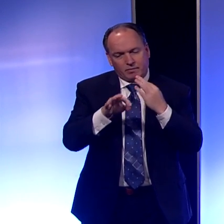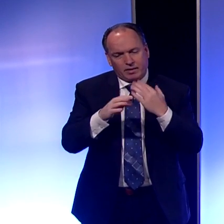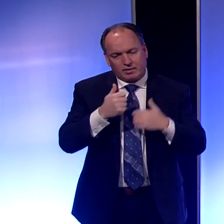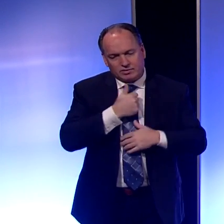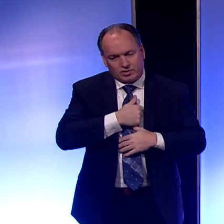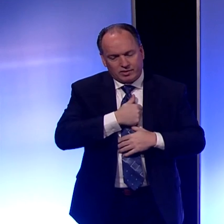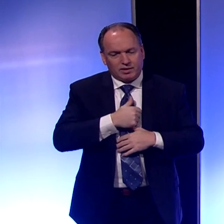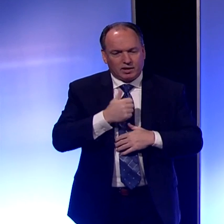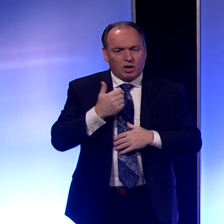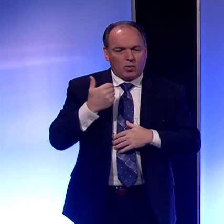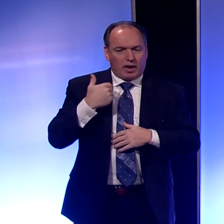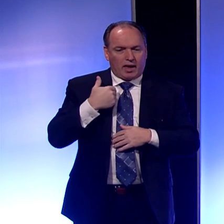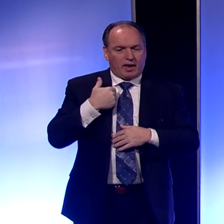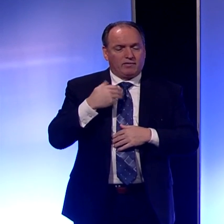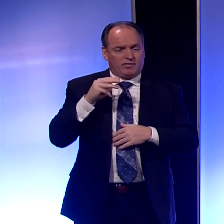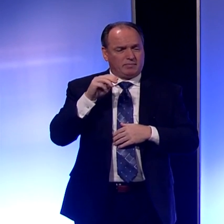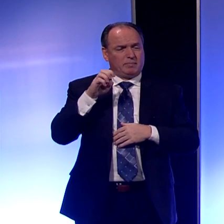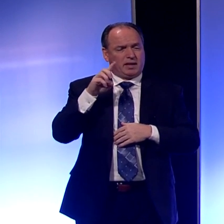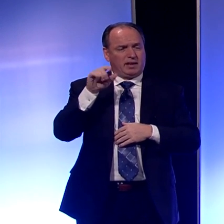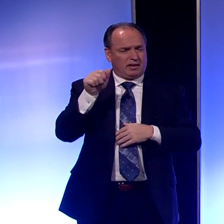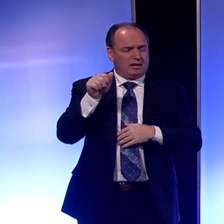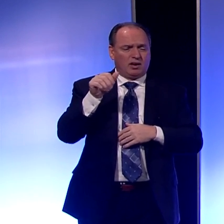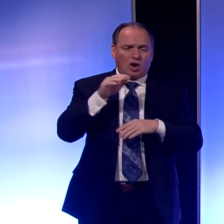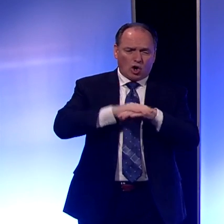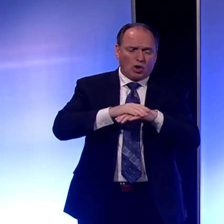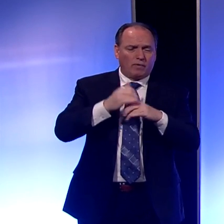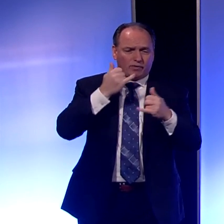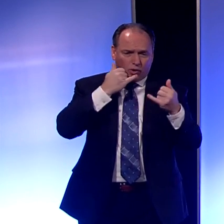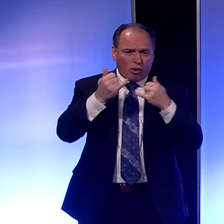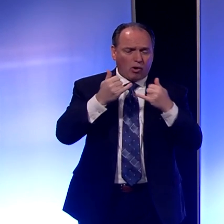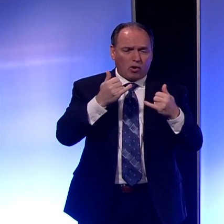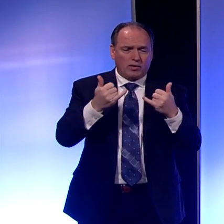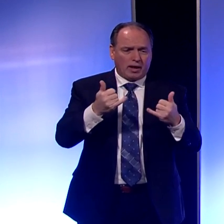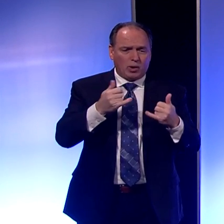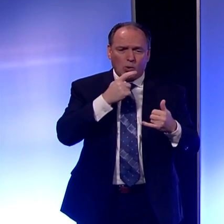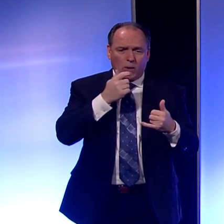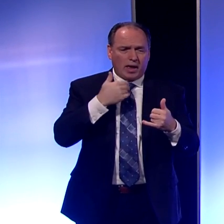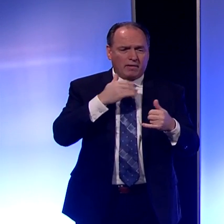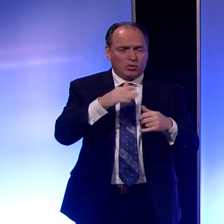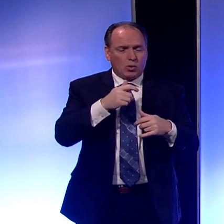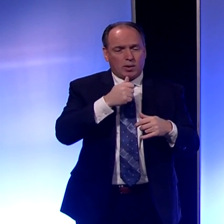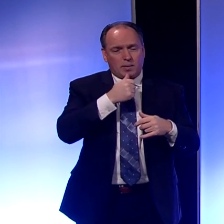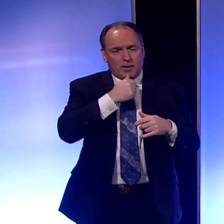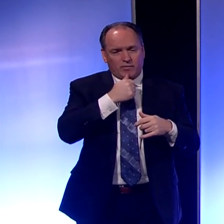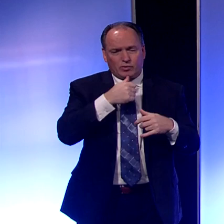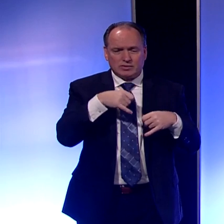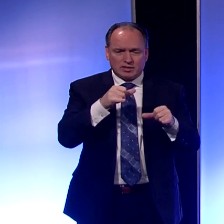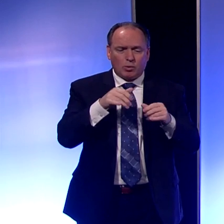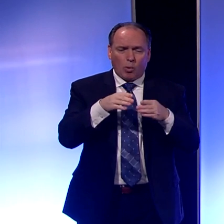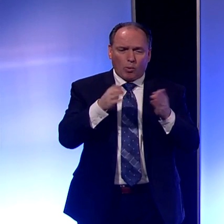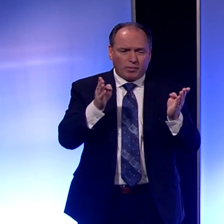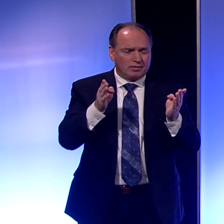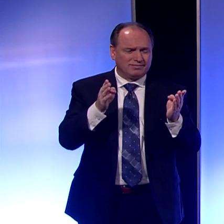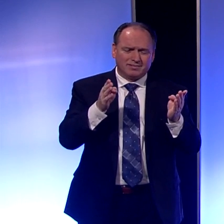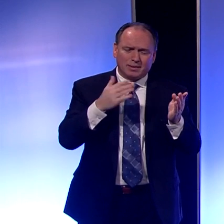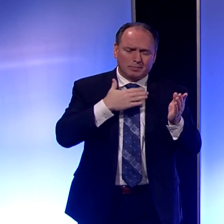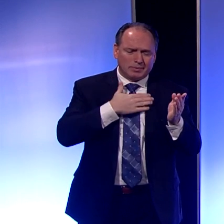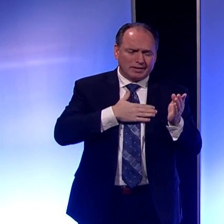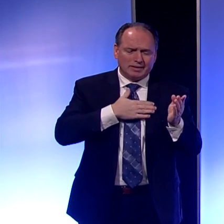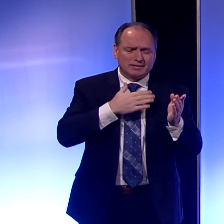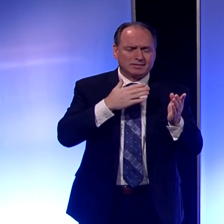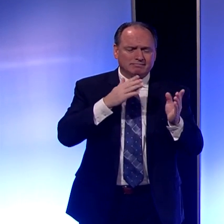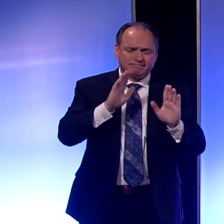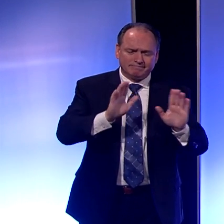We have media outlets on this call who have your mics still not muted.